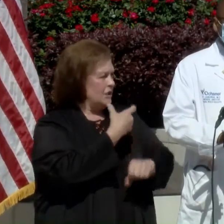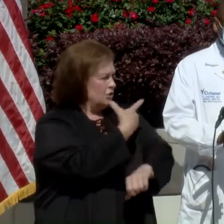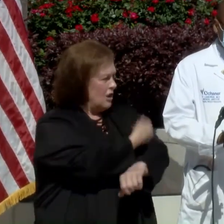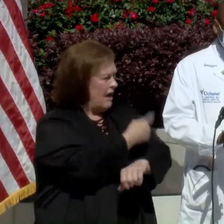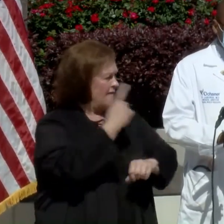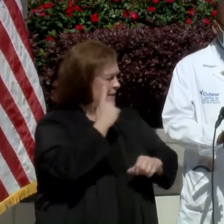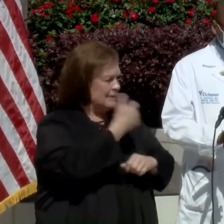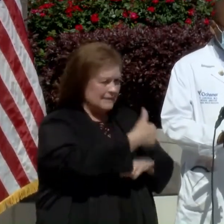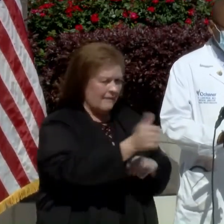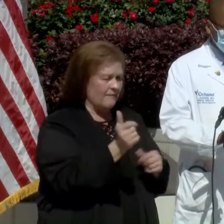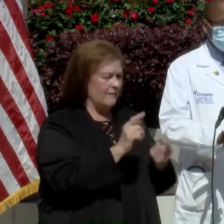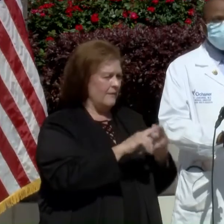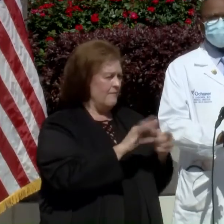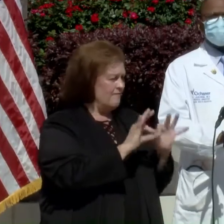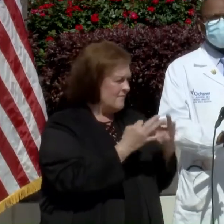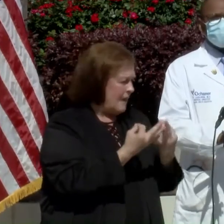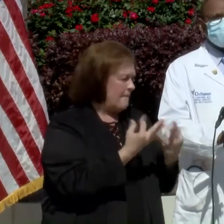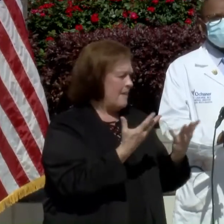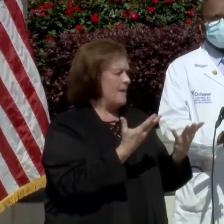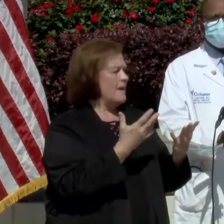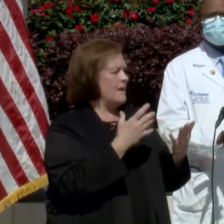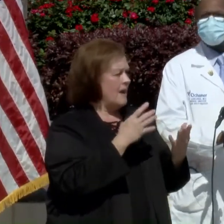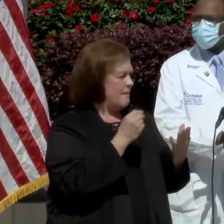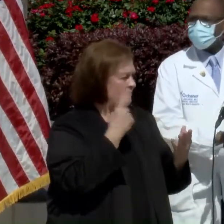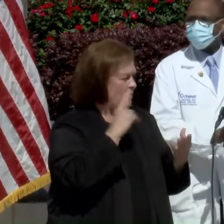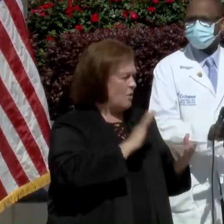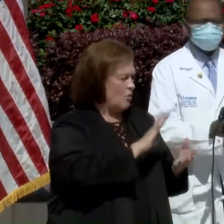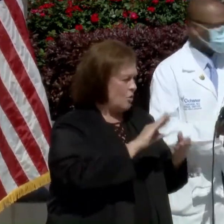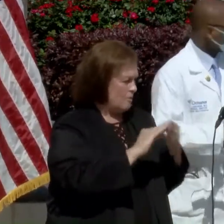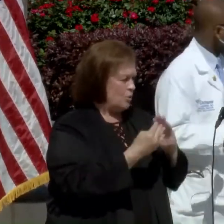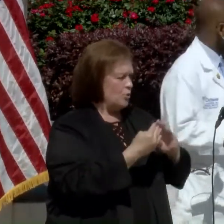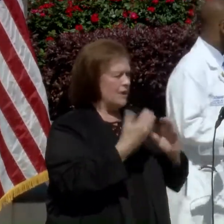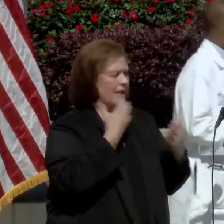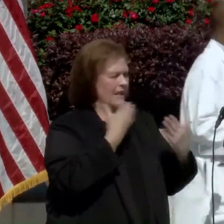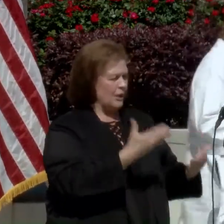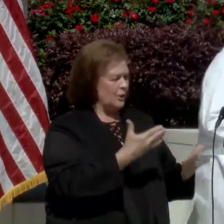yourself, your loved ones and for your entire community. Thank you.